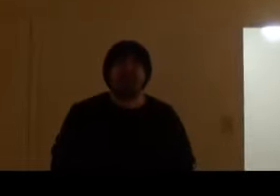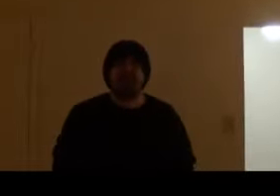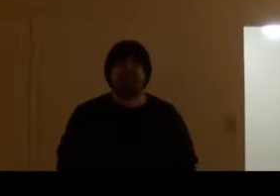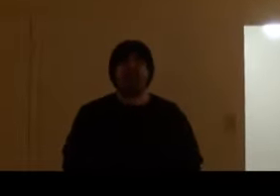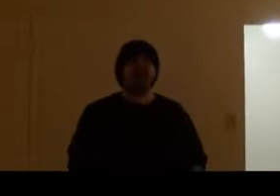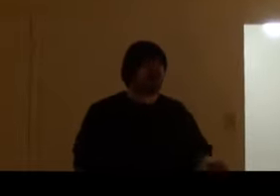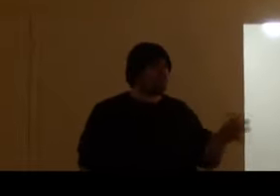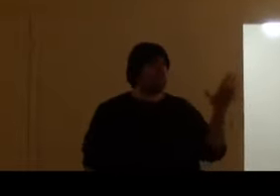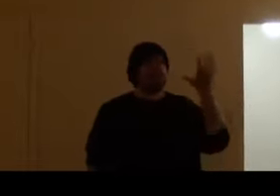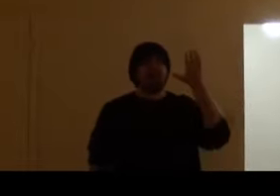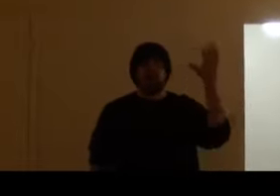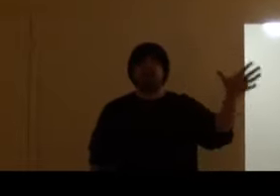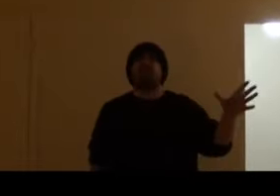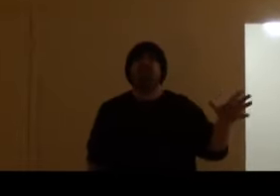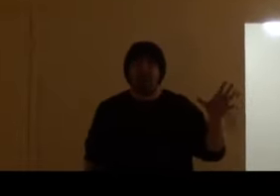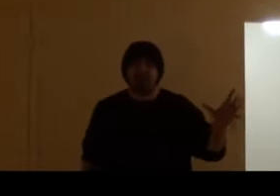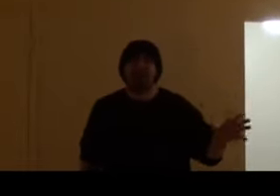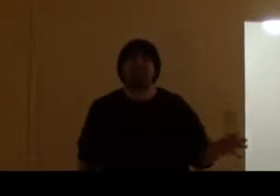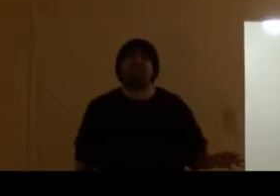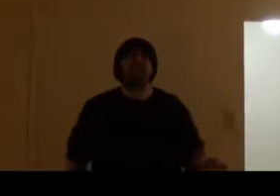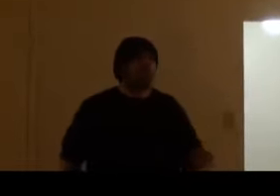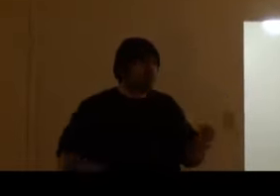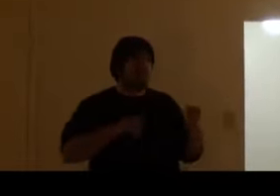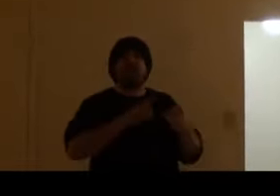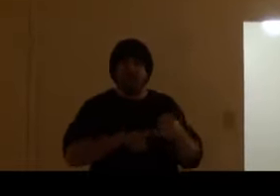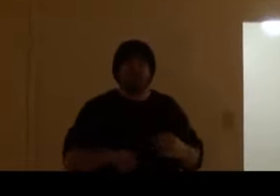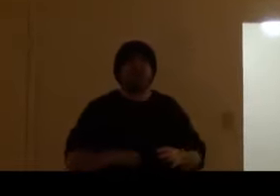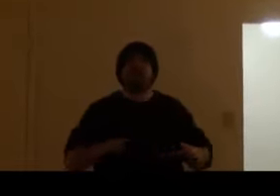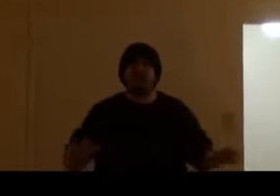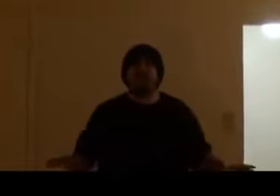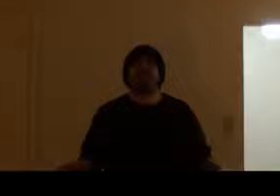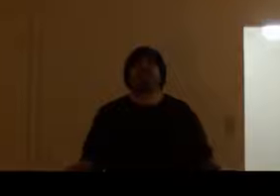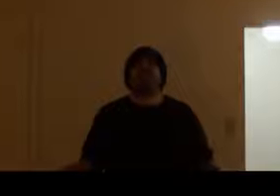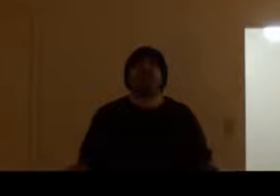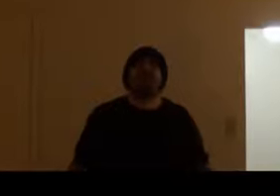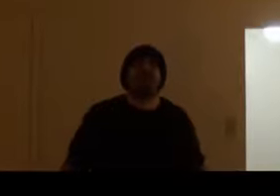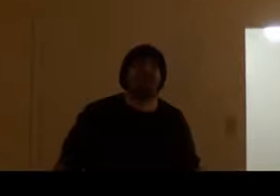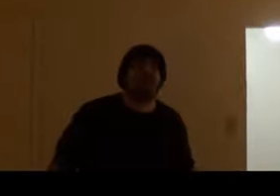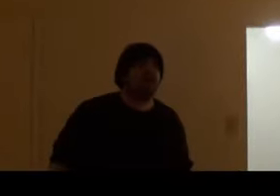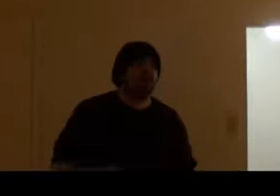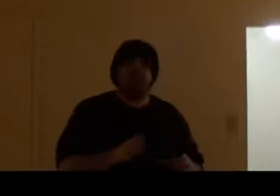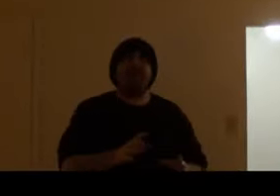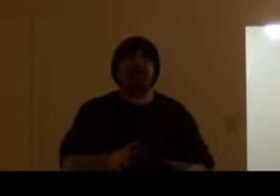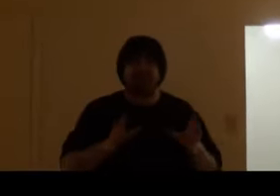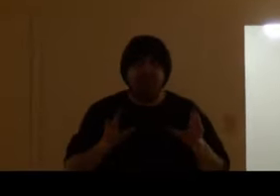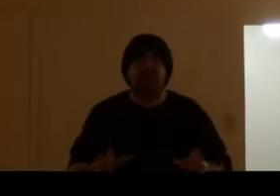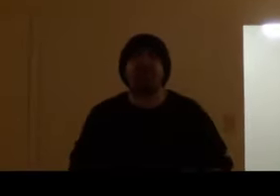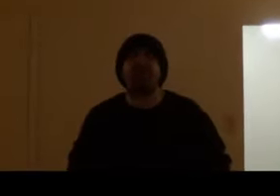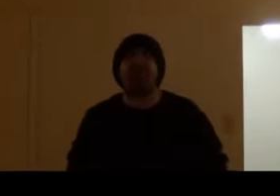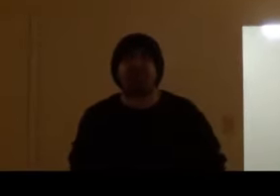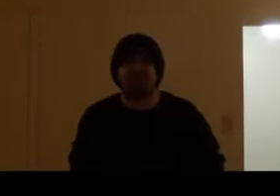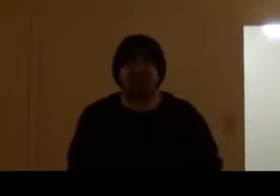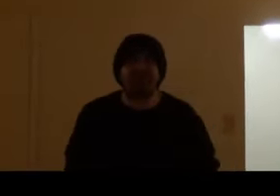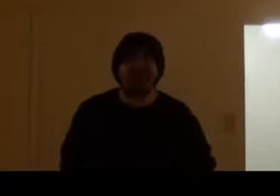Thank God I enjoyed other crap on this show like Lesnar, blah, blah, blah there. But that pissed me off. Cena